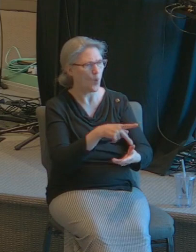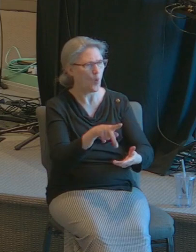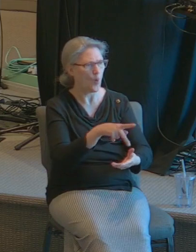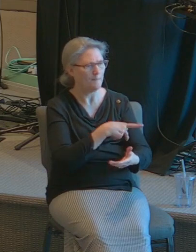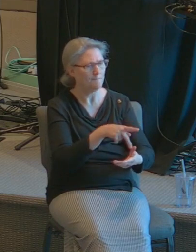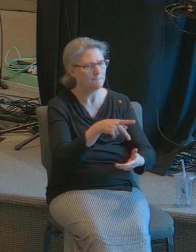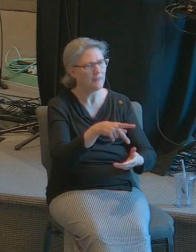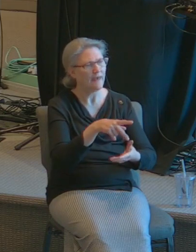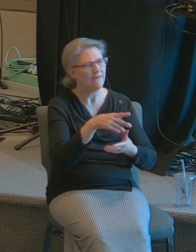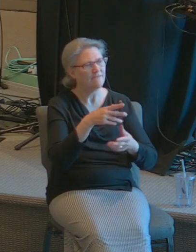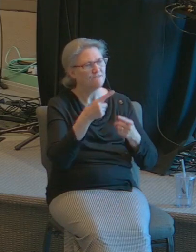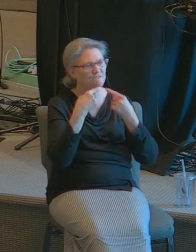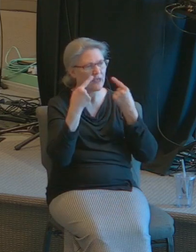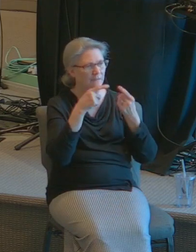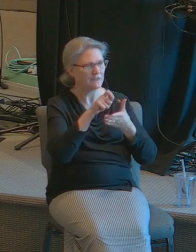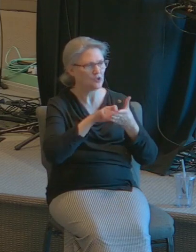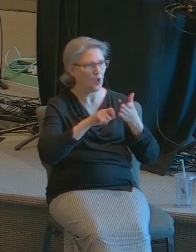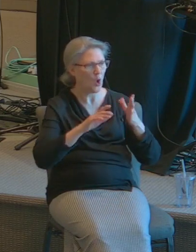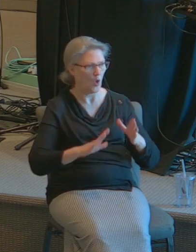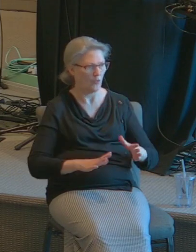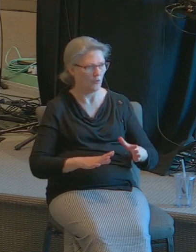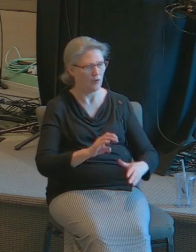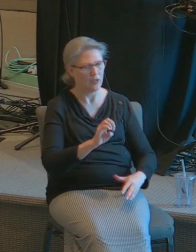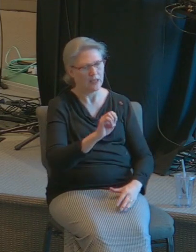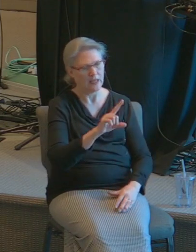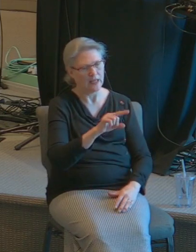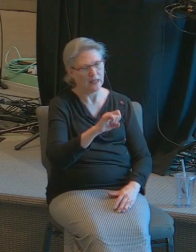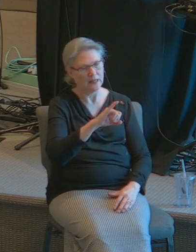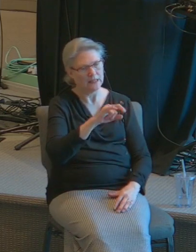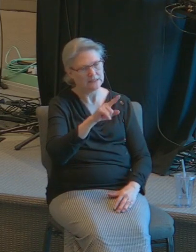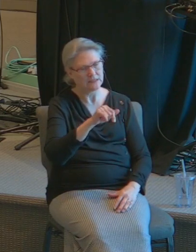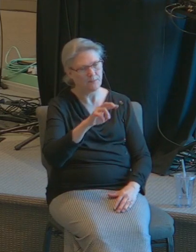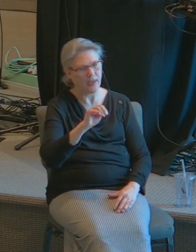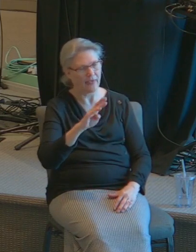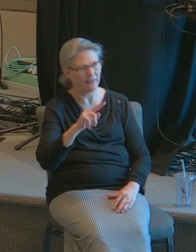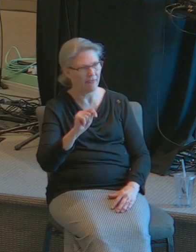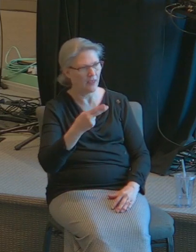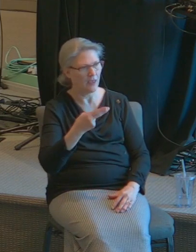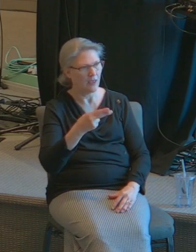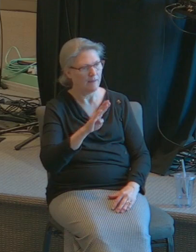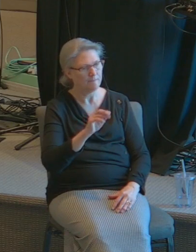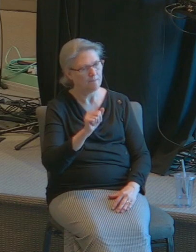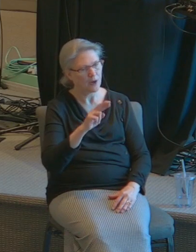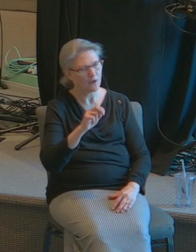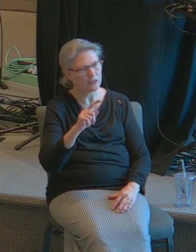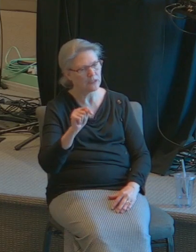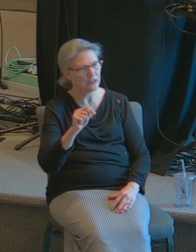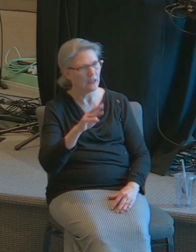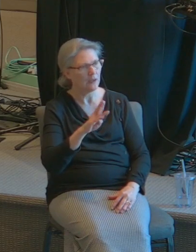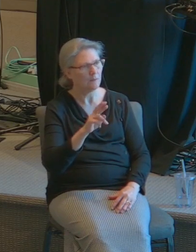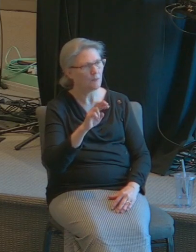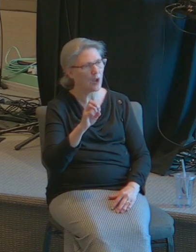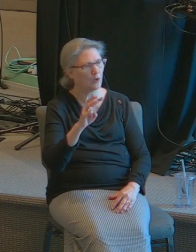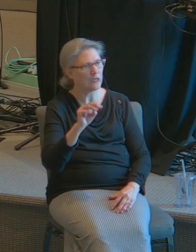how much do I love thee let me count the ways